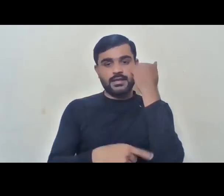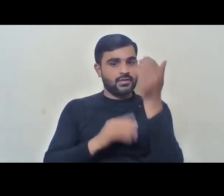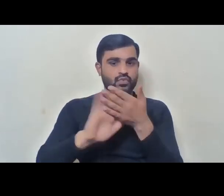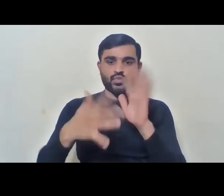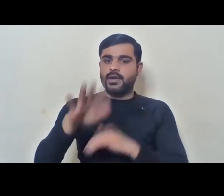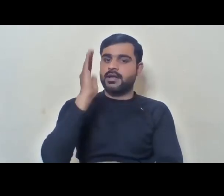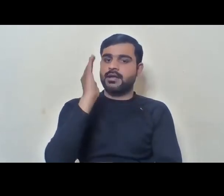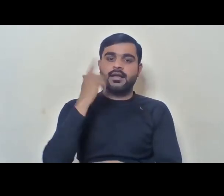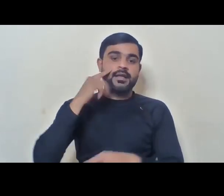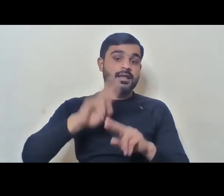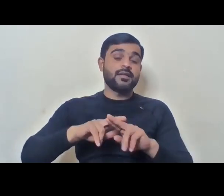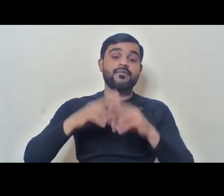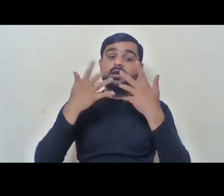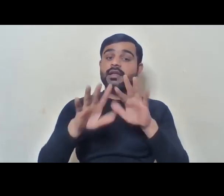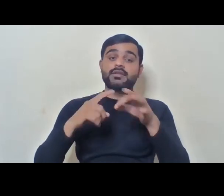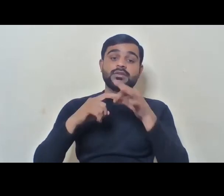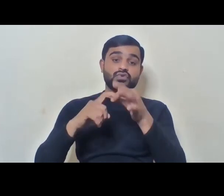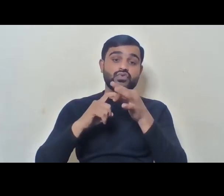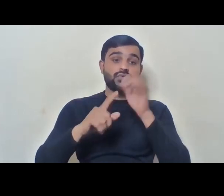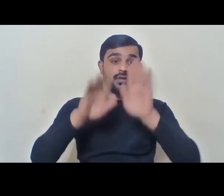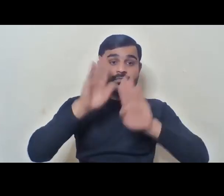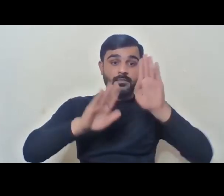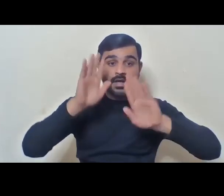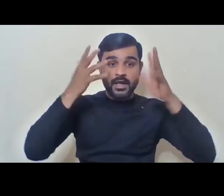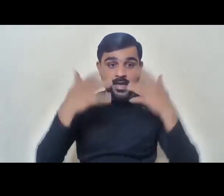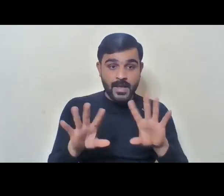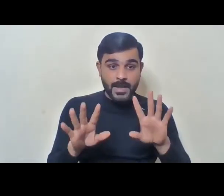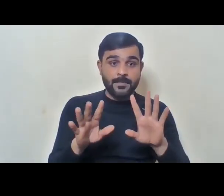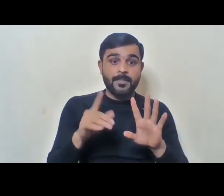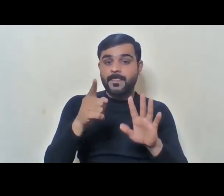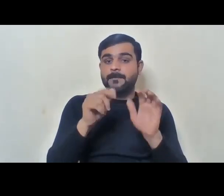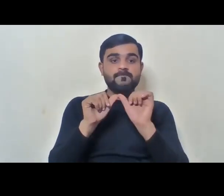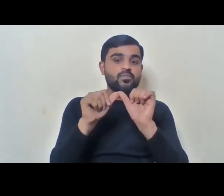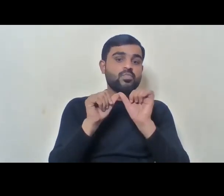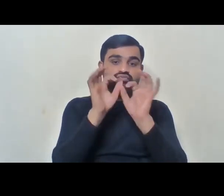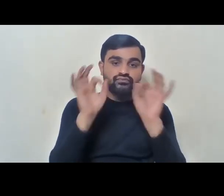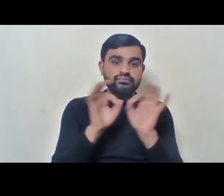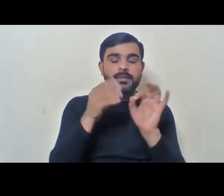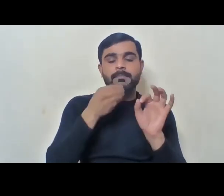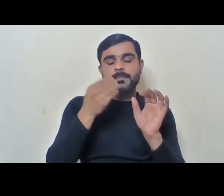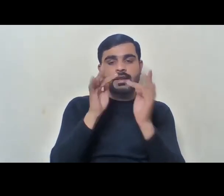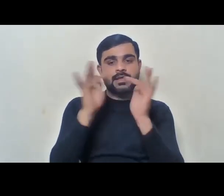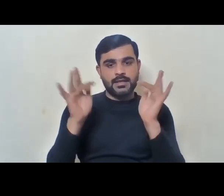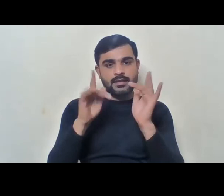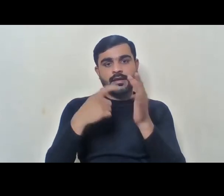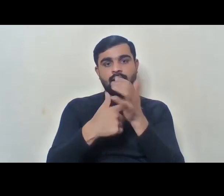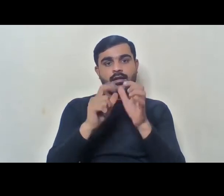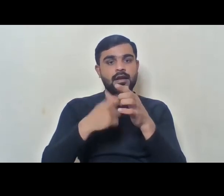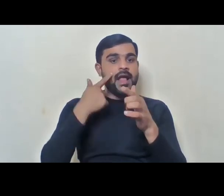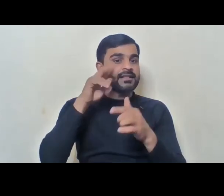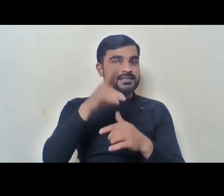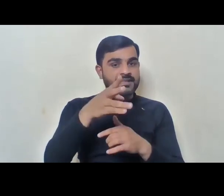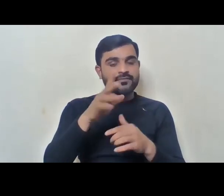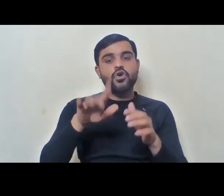And if anybody has any questions that was not addressed, please feel free to reach out to Rajiv, sir, or